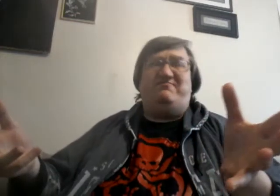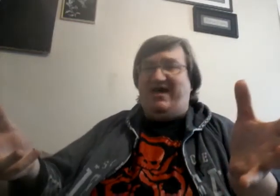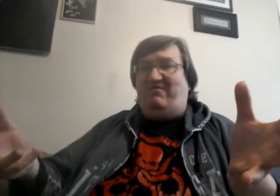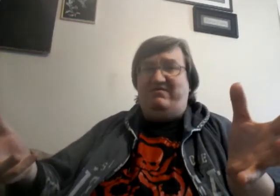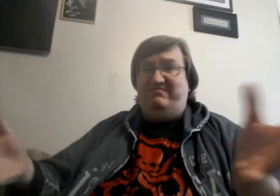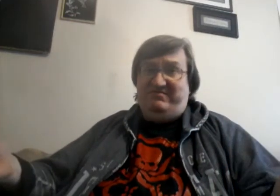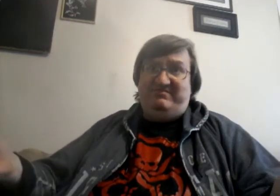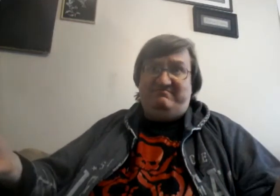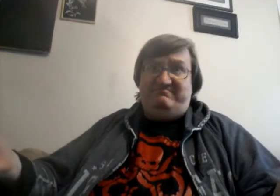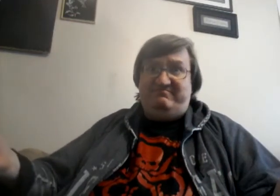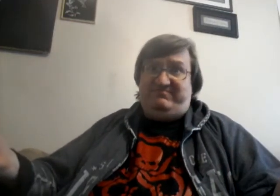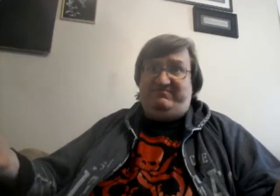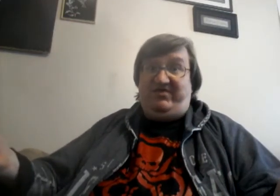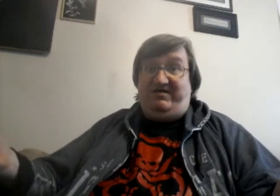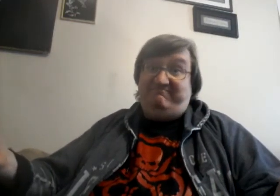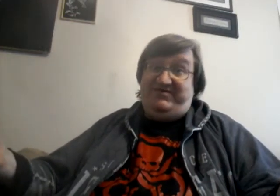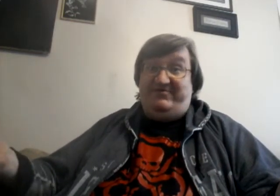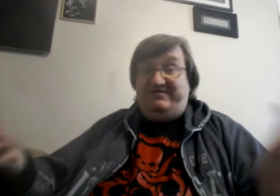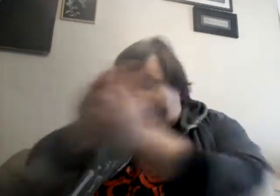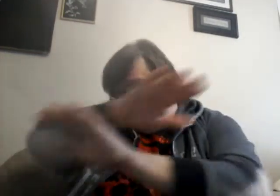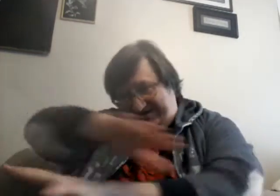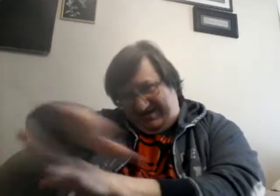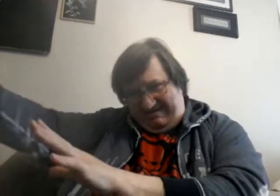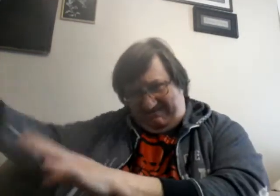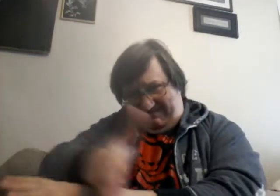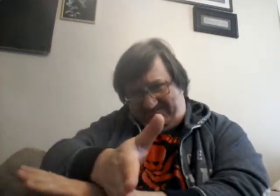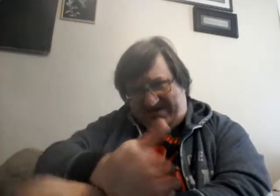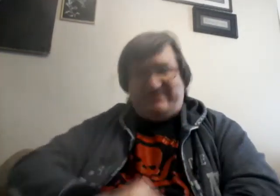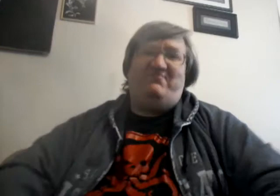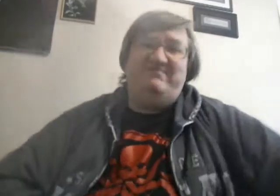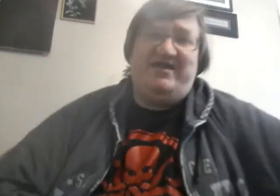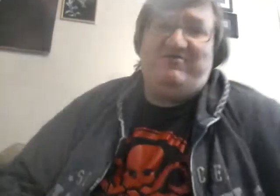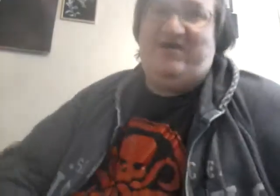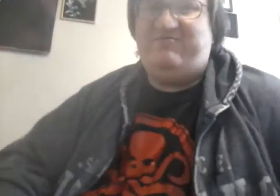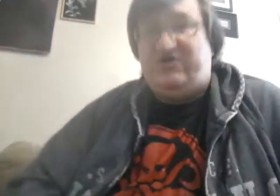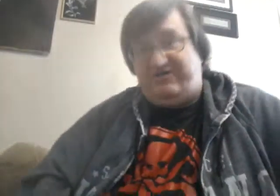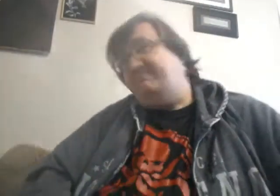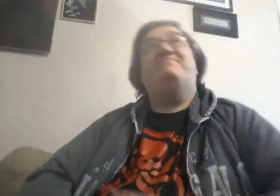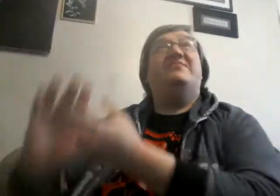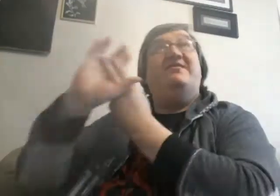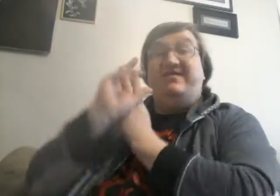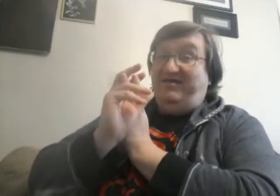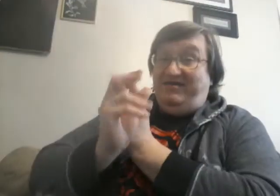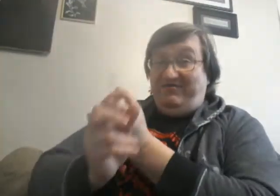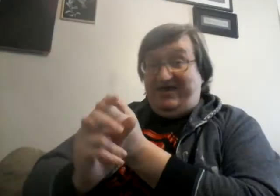power. The theory. Anyways. Back to WandaVision. Okay.